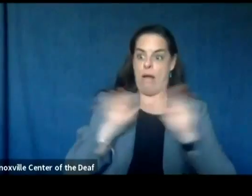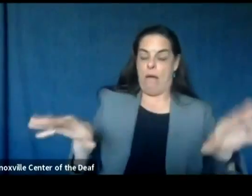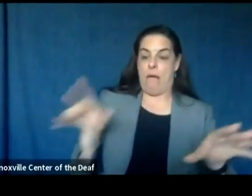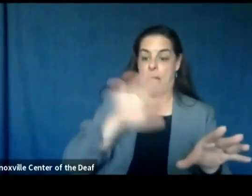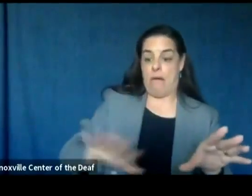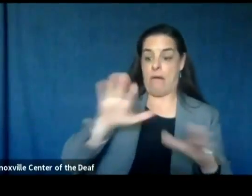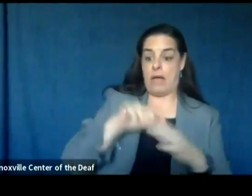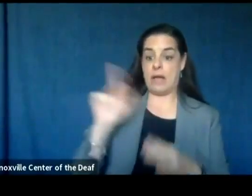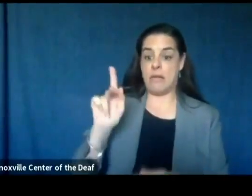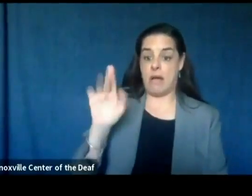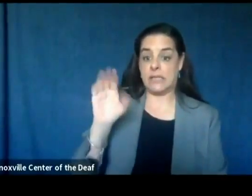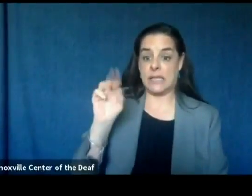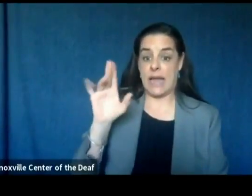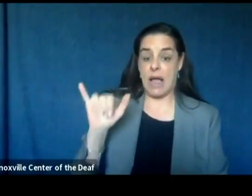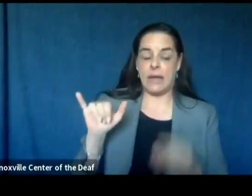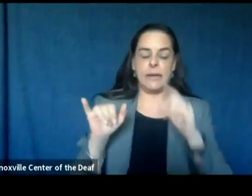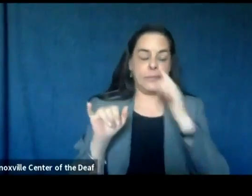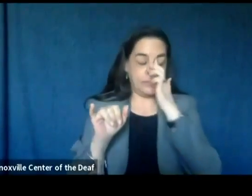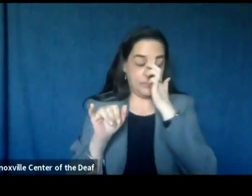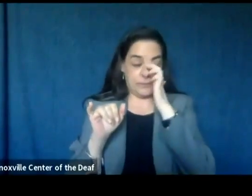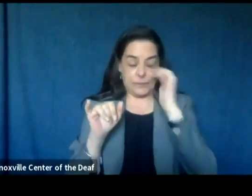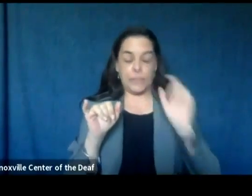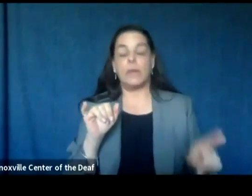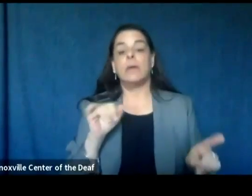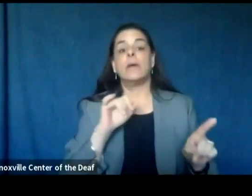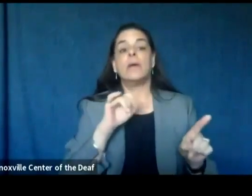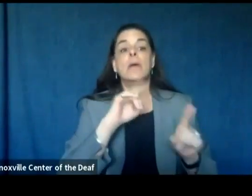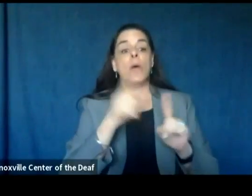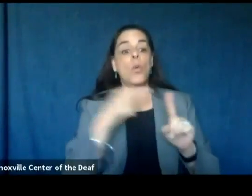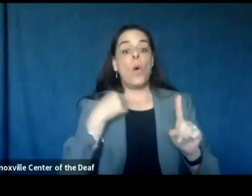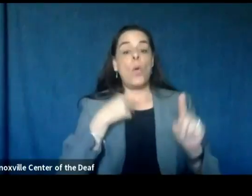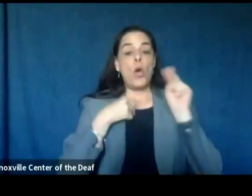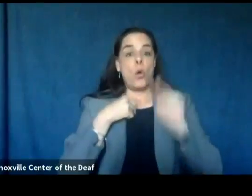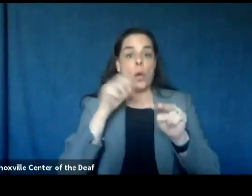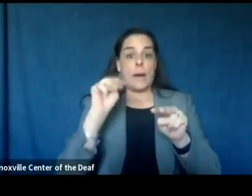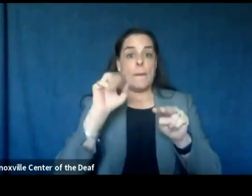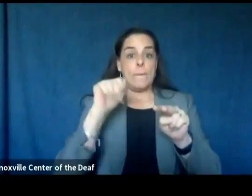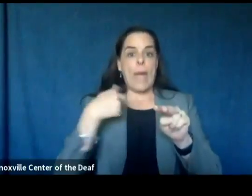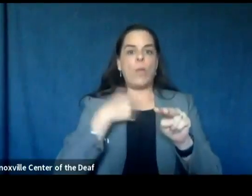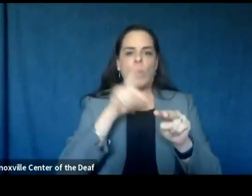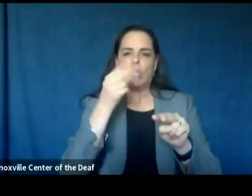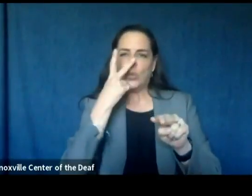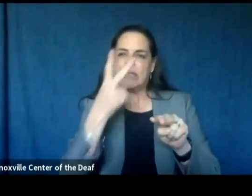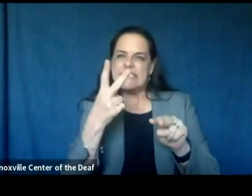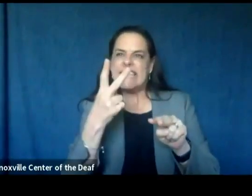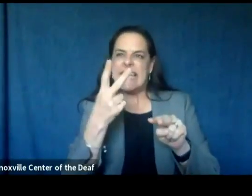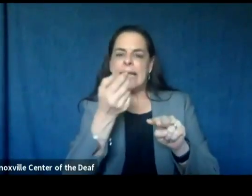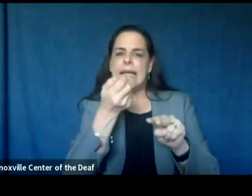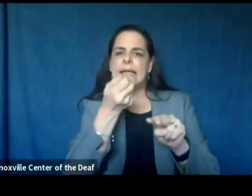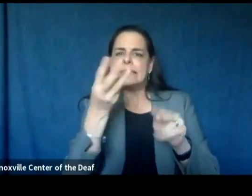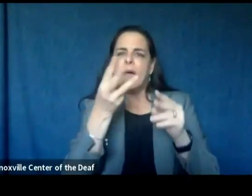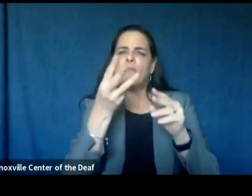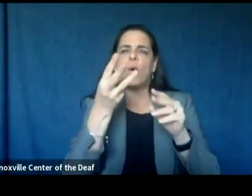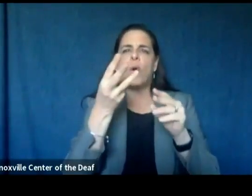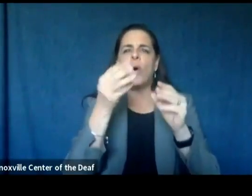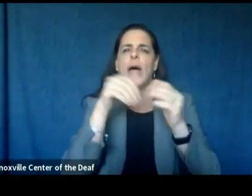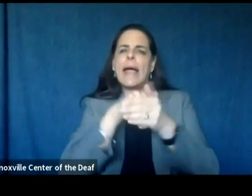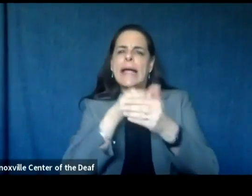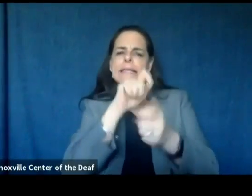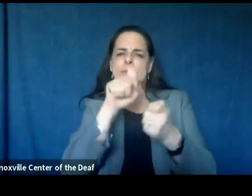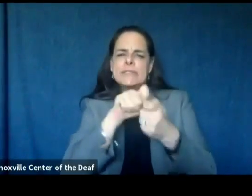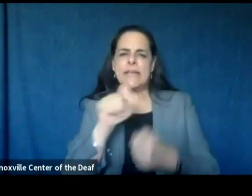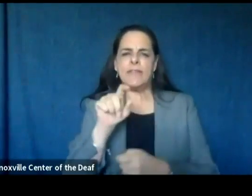you see when we look at the map the maps um we do see concentrations in certain zip codes um and so